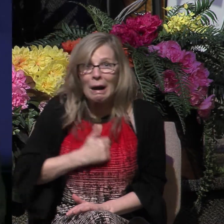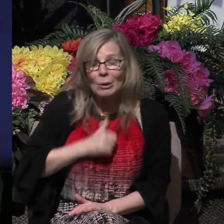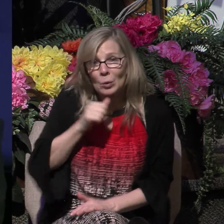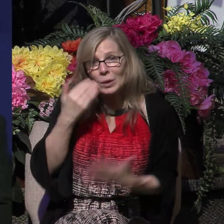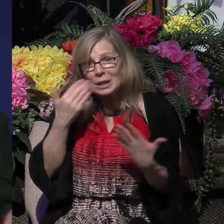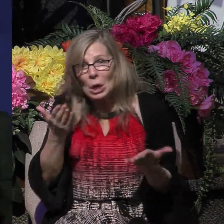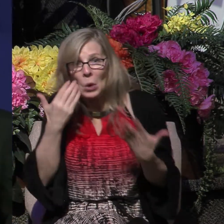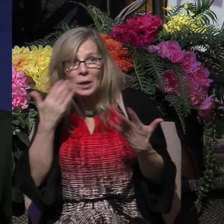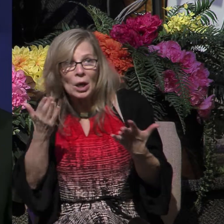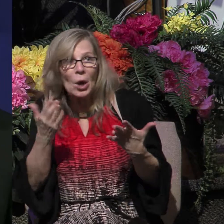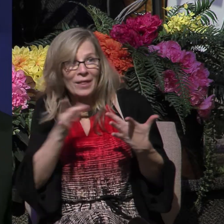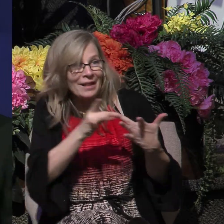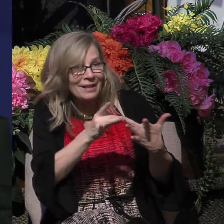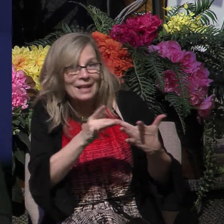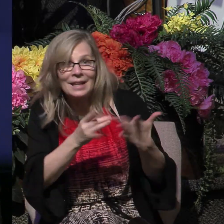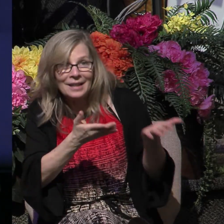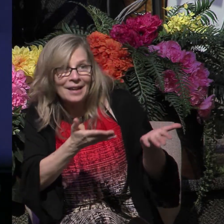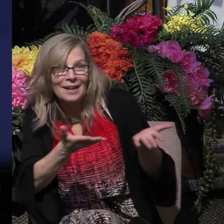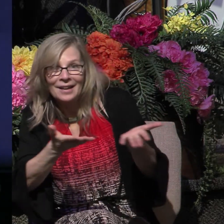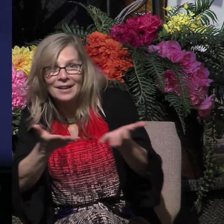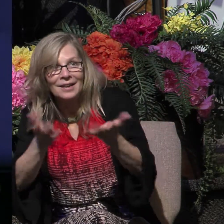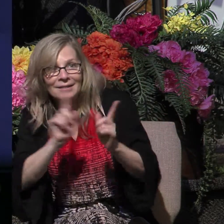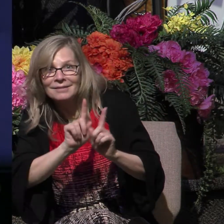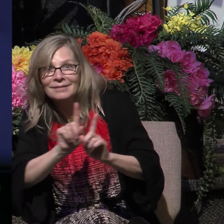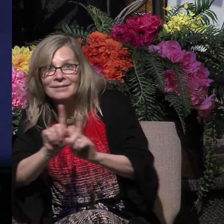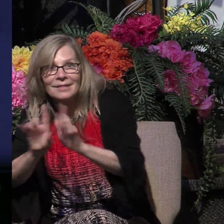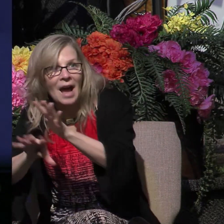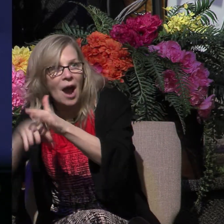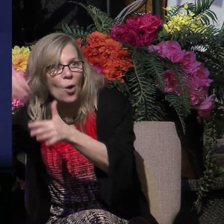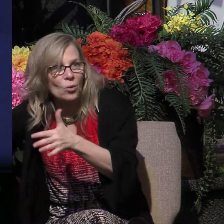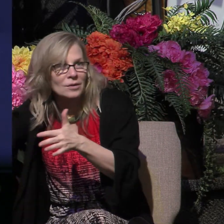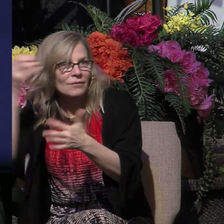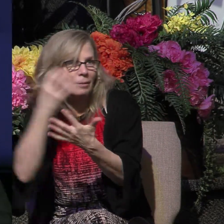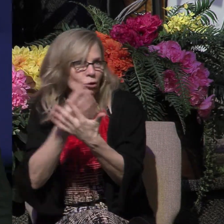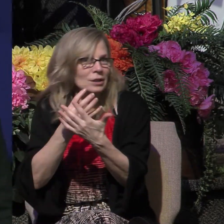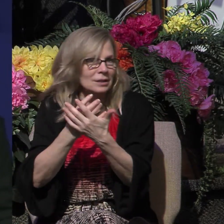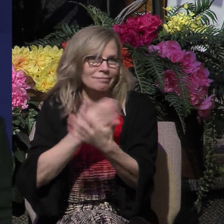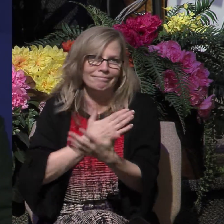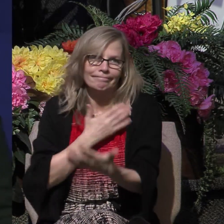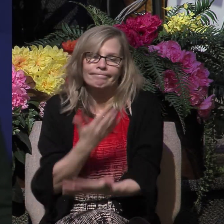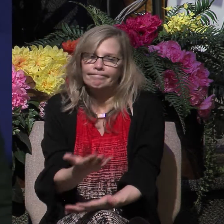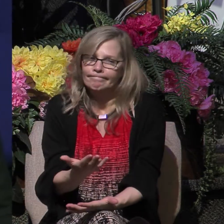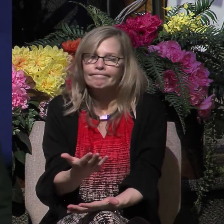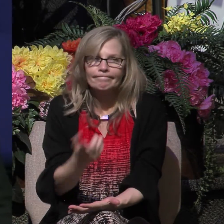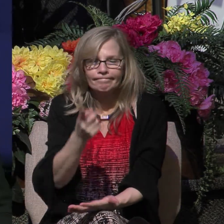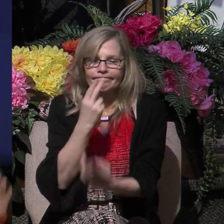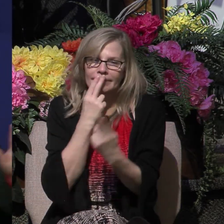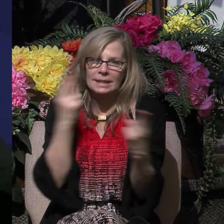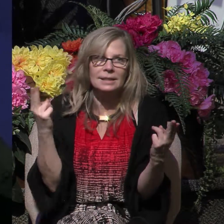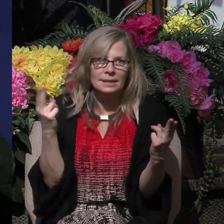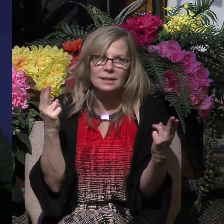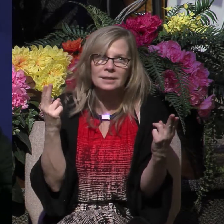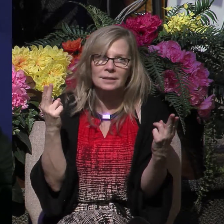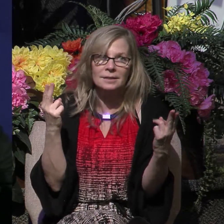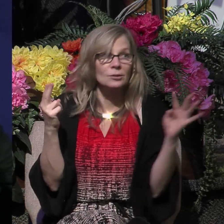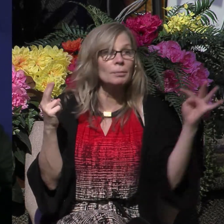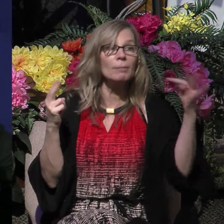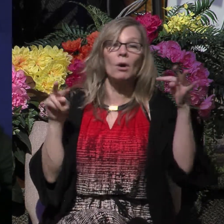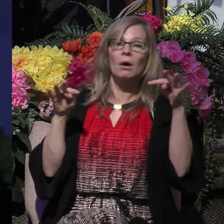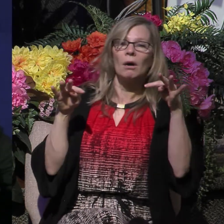And then they escort Paul and Silas out of the prison, thus acknowledging their innocence publicly so that others could see.